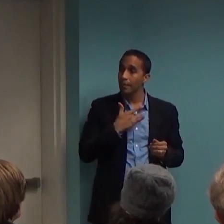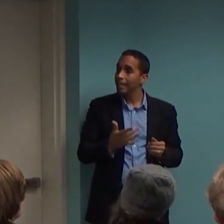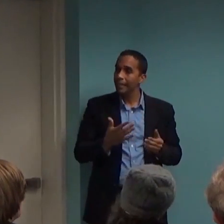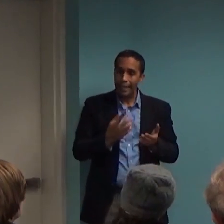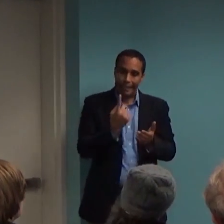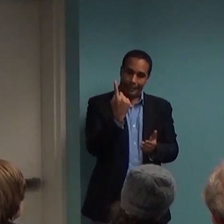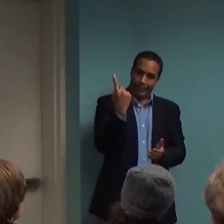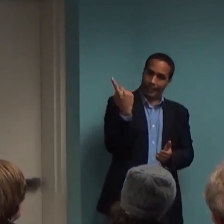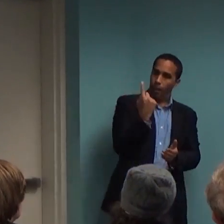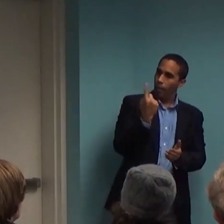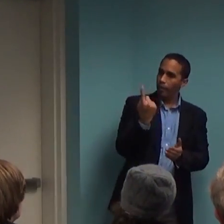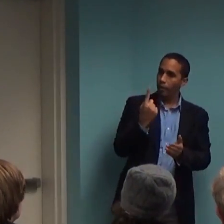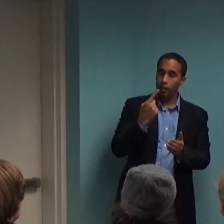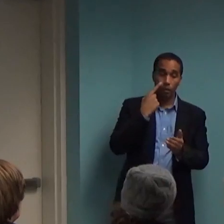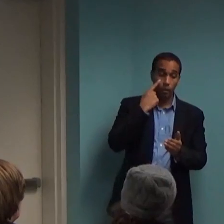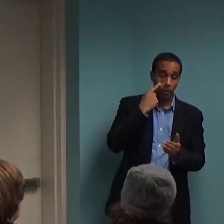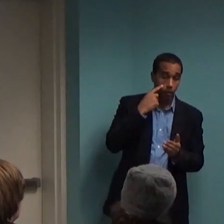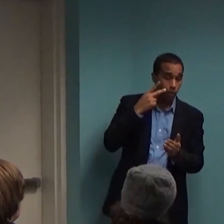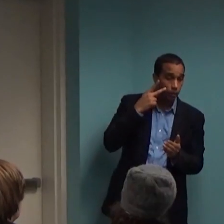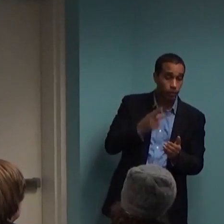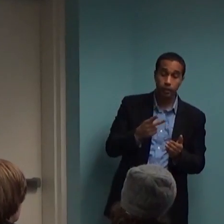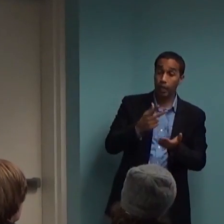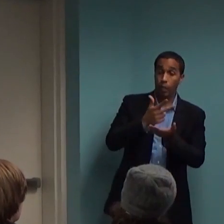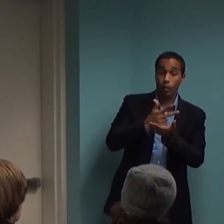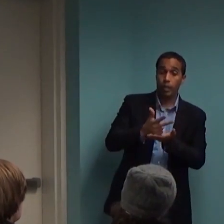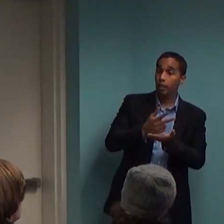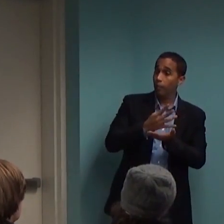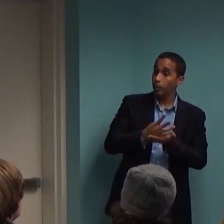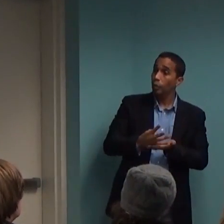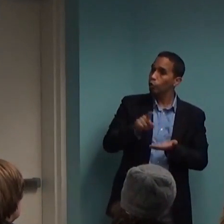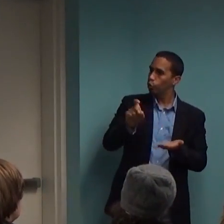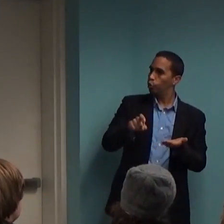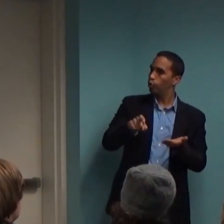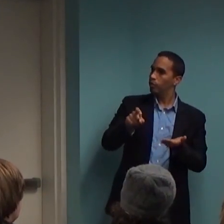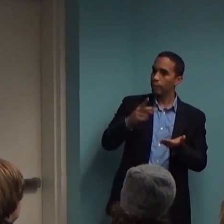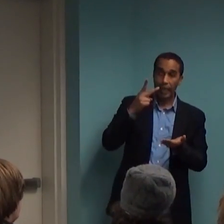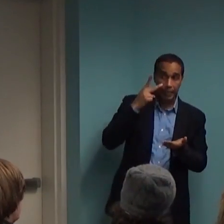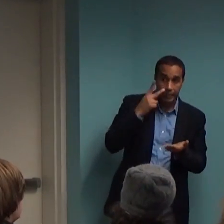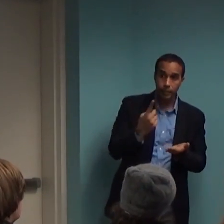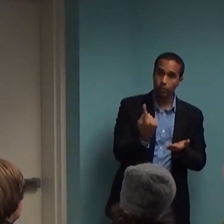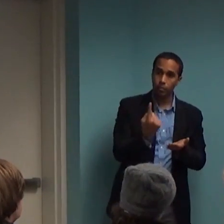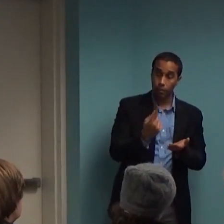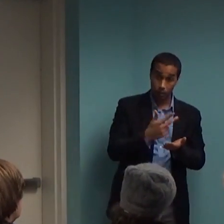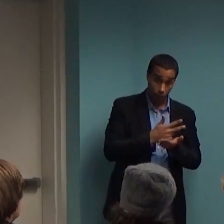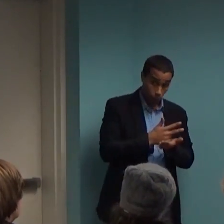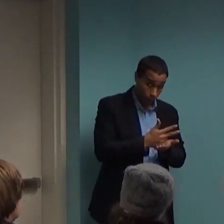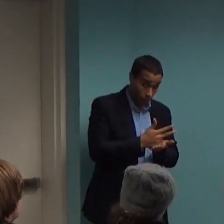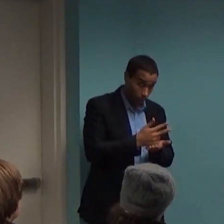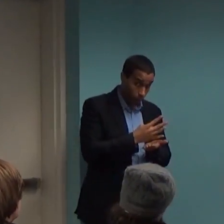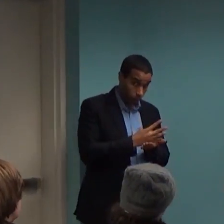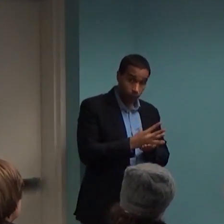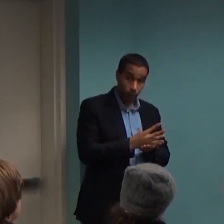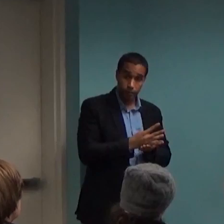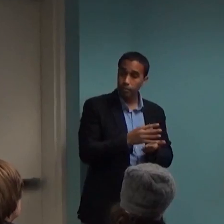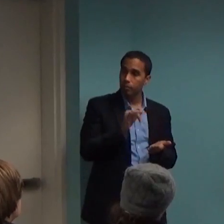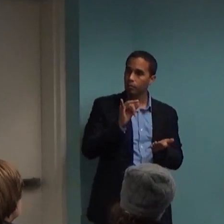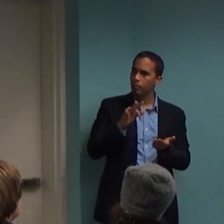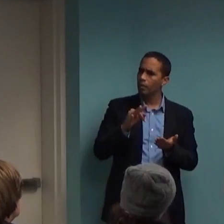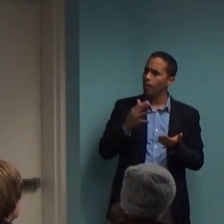improvement after three to four weeks. That really, I mean, really- Three to four weeks. Yeah. Like, if it's not happening after a month, then there's probably something